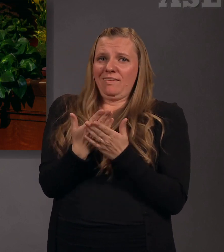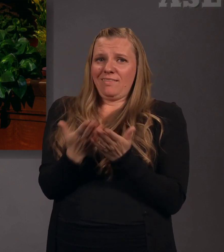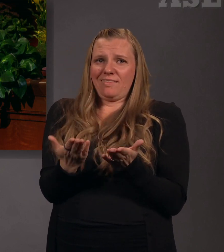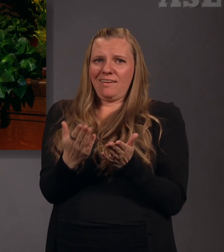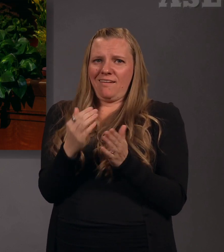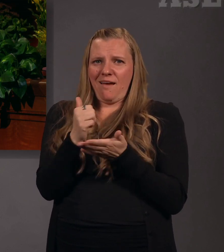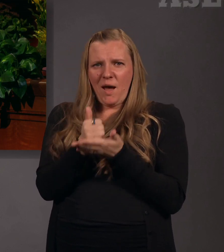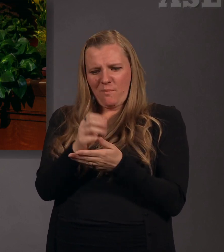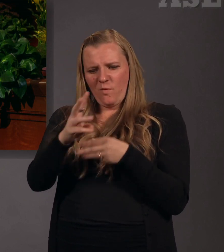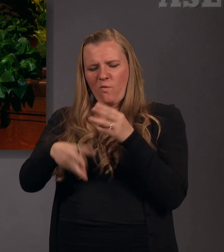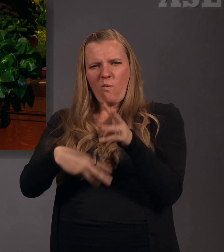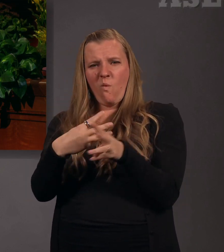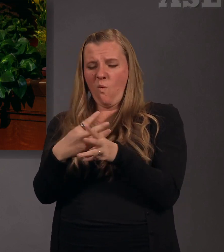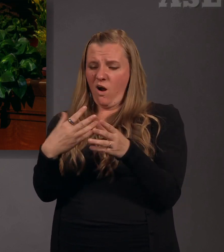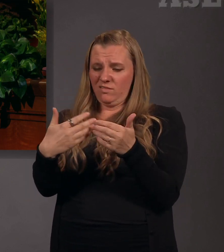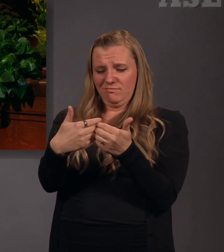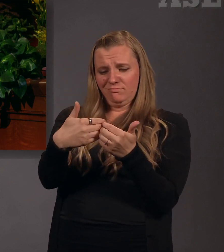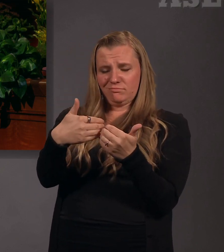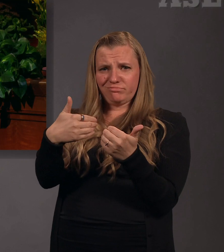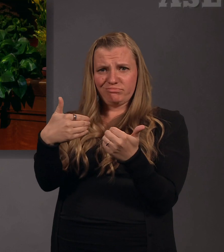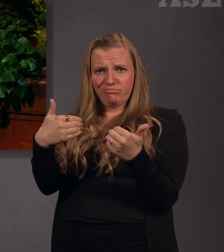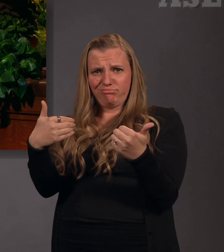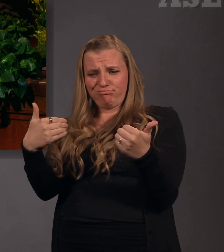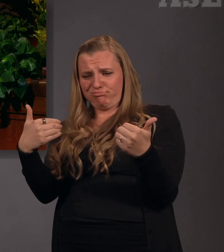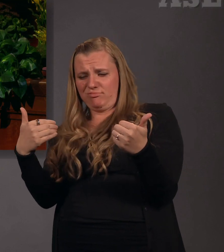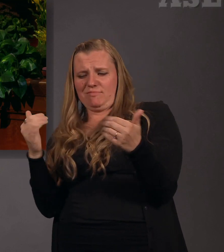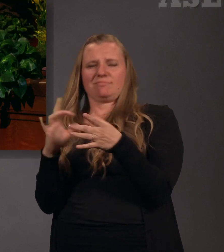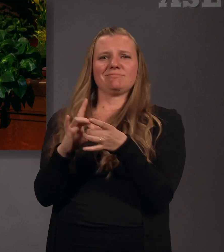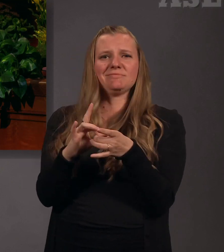the only teachings that can unite this world that is so divided.